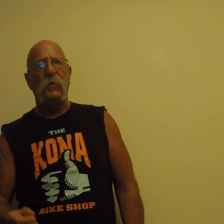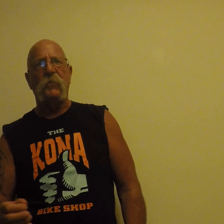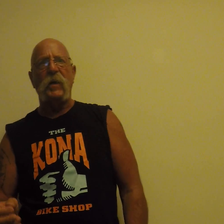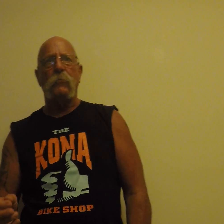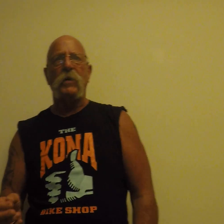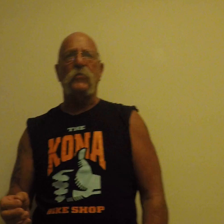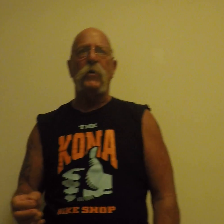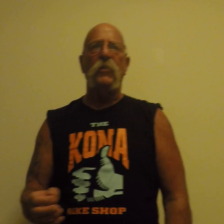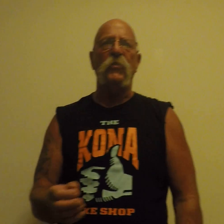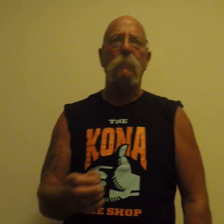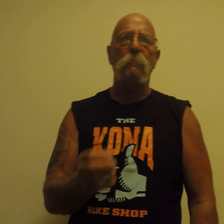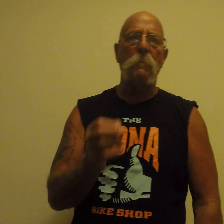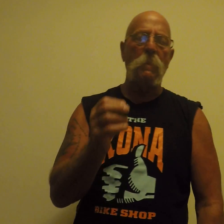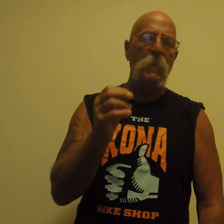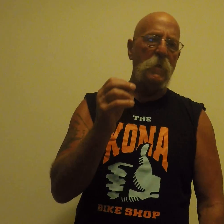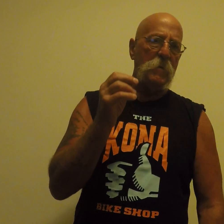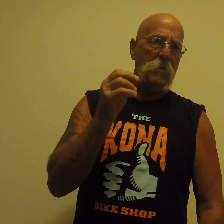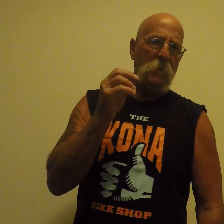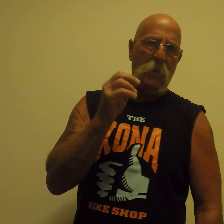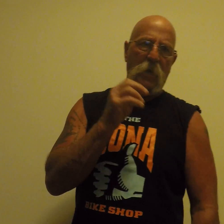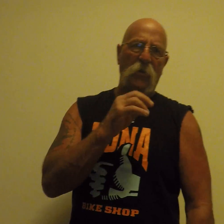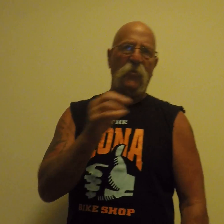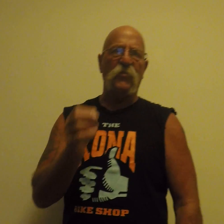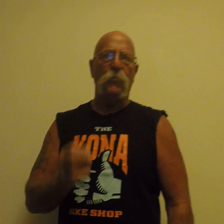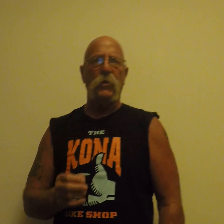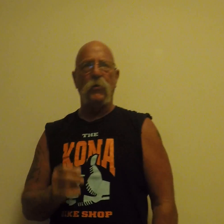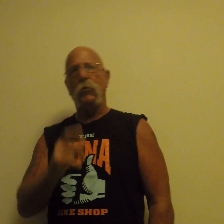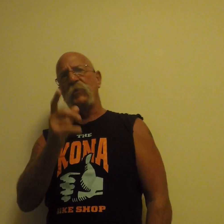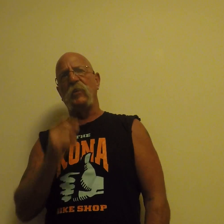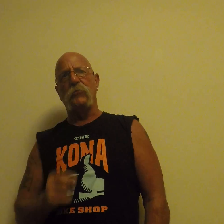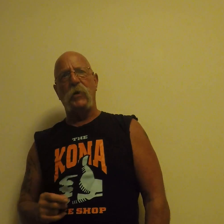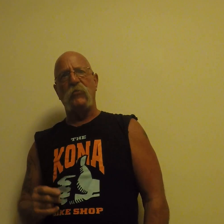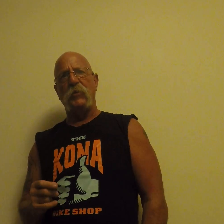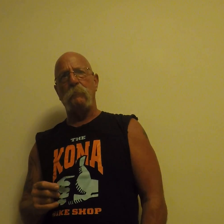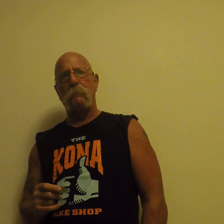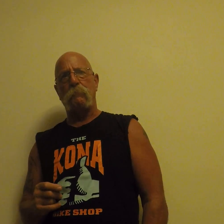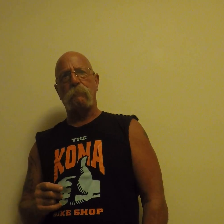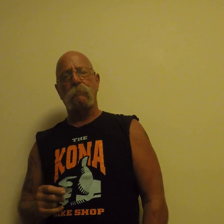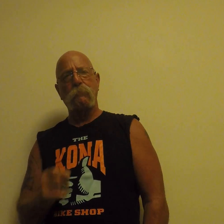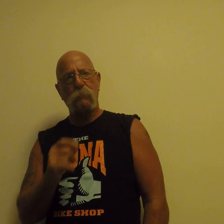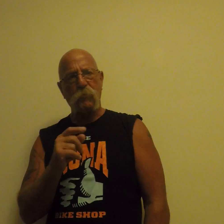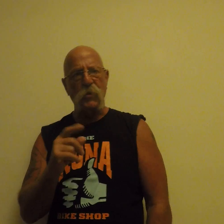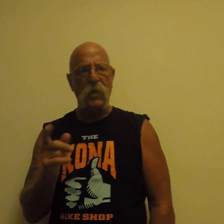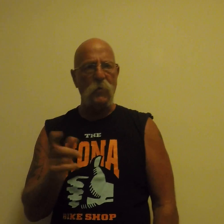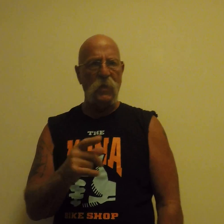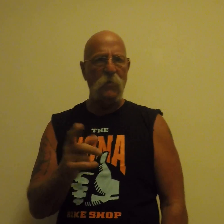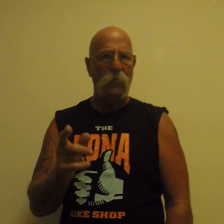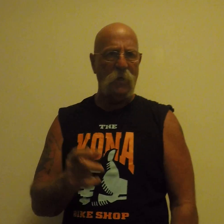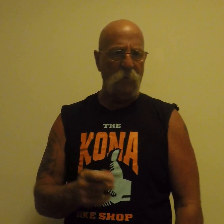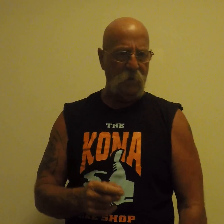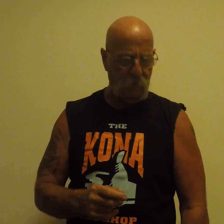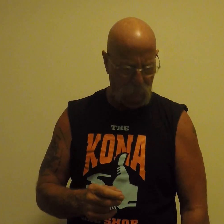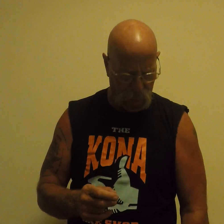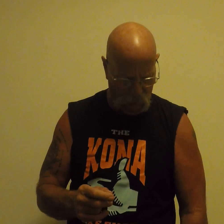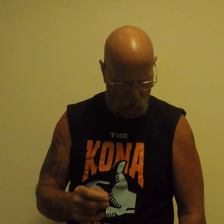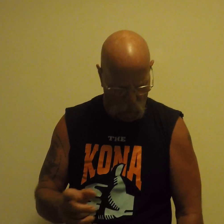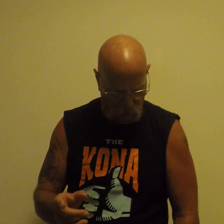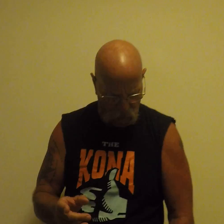can find the right strategy and a good story to go with that strategy. The other element that I want to